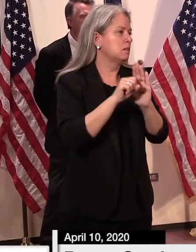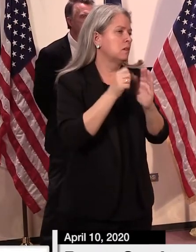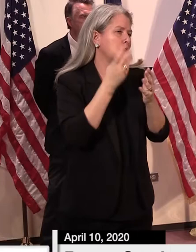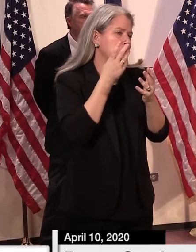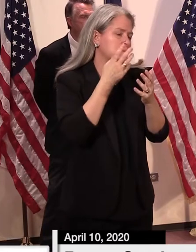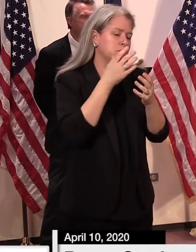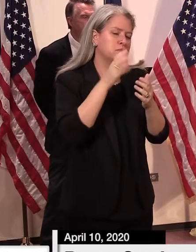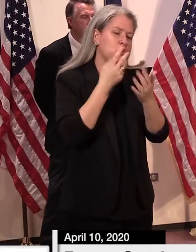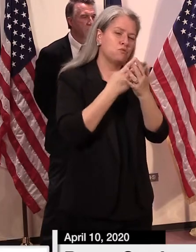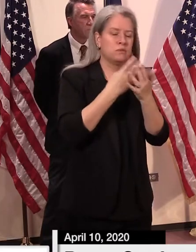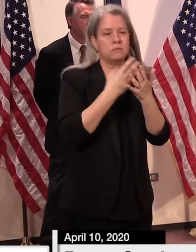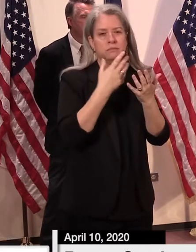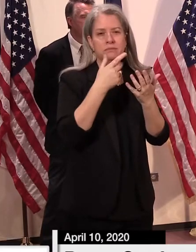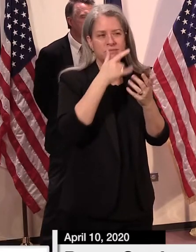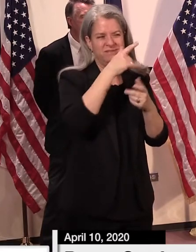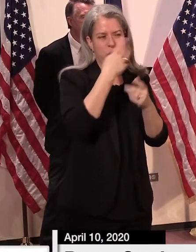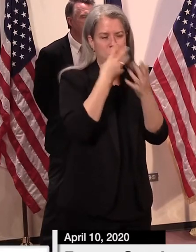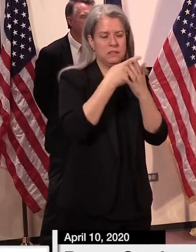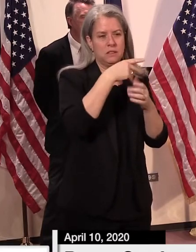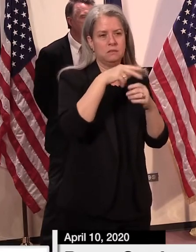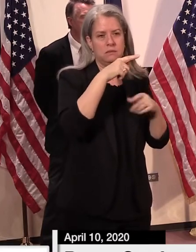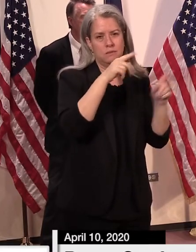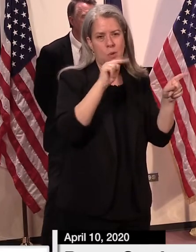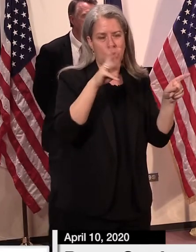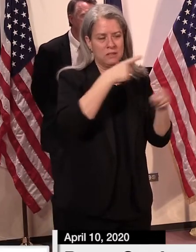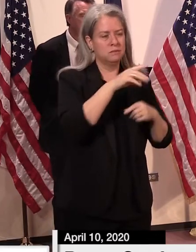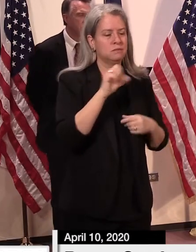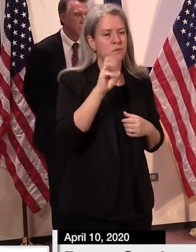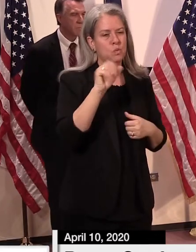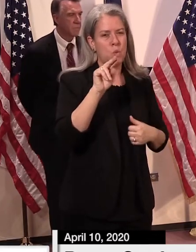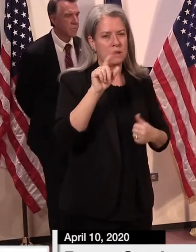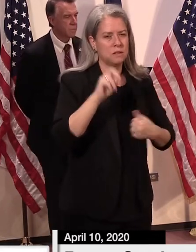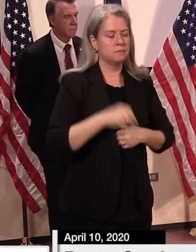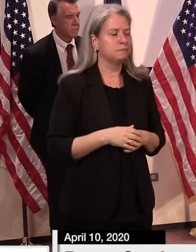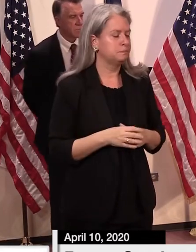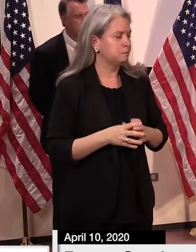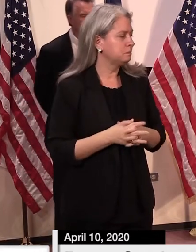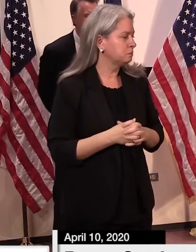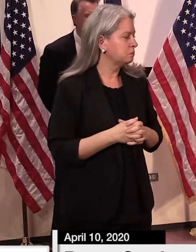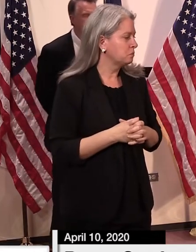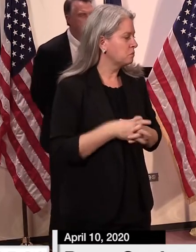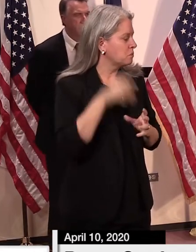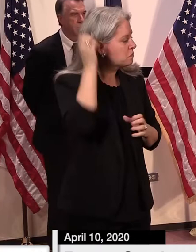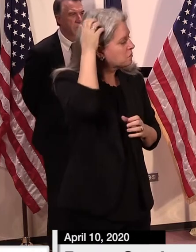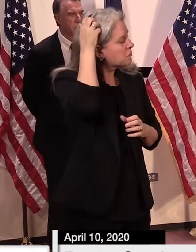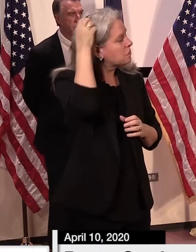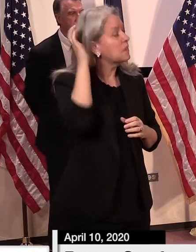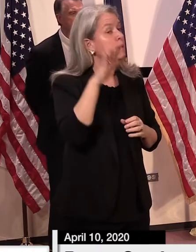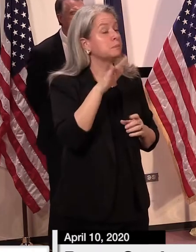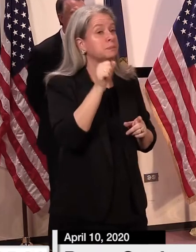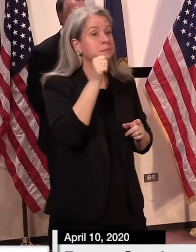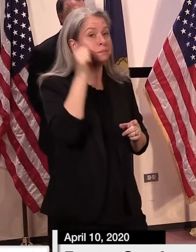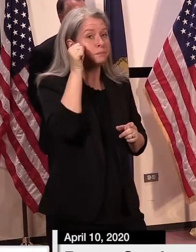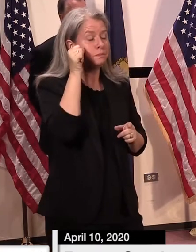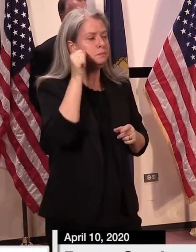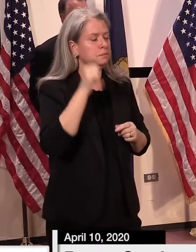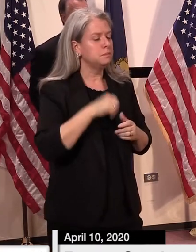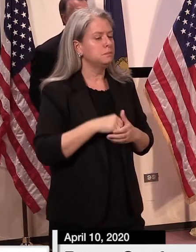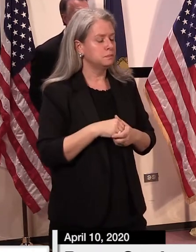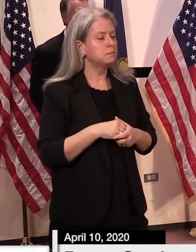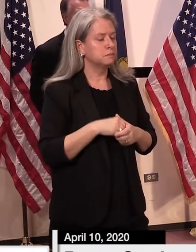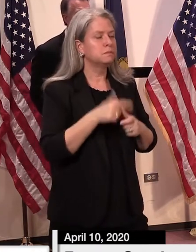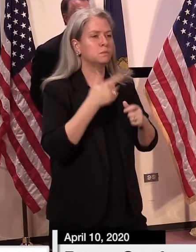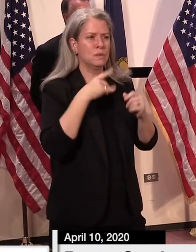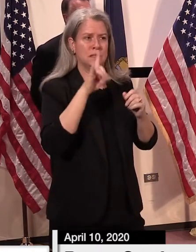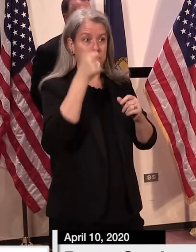Facility. Just to review, yesterday, we completed